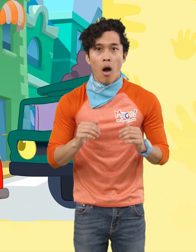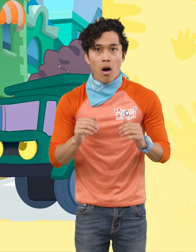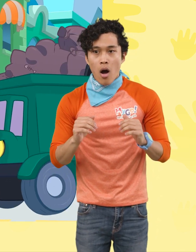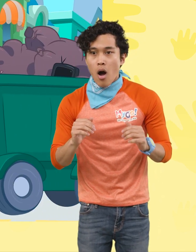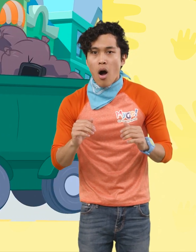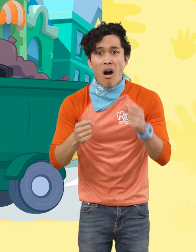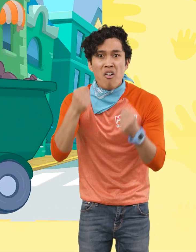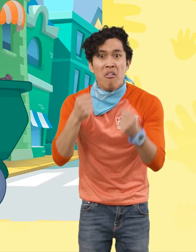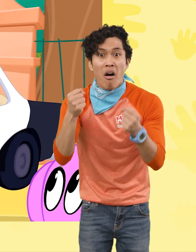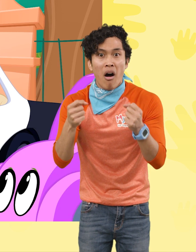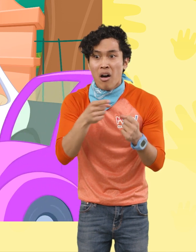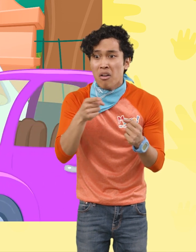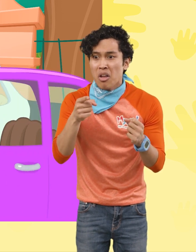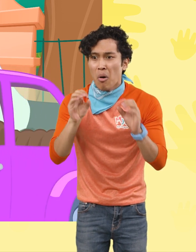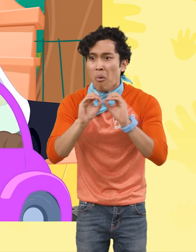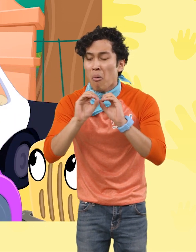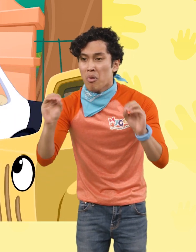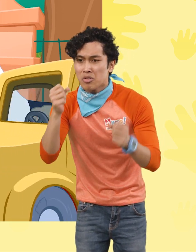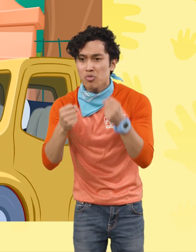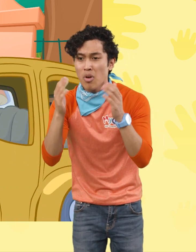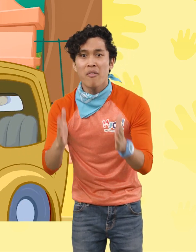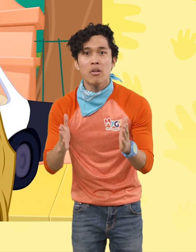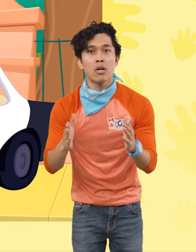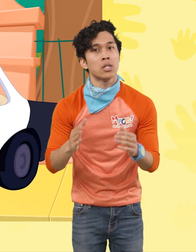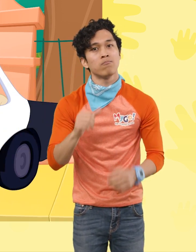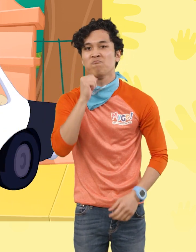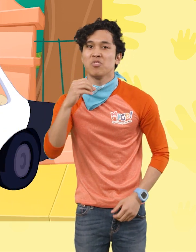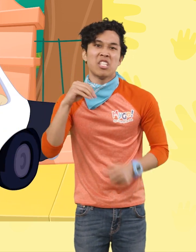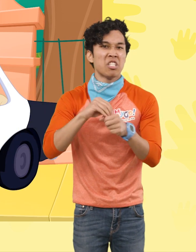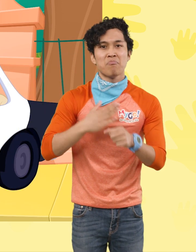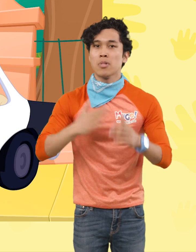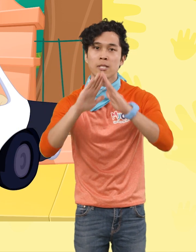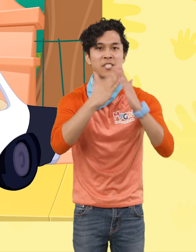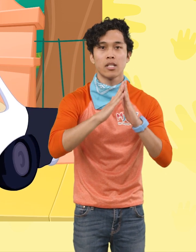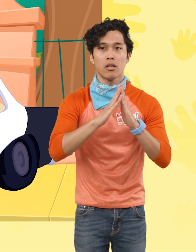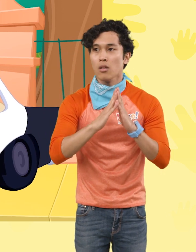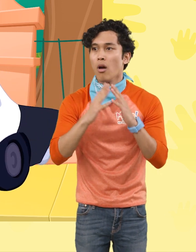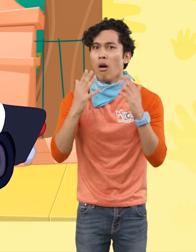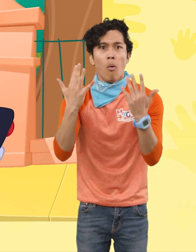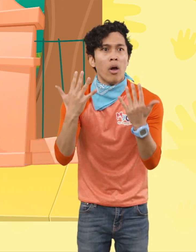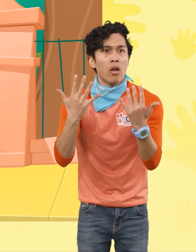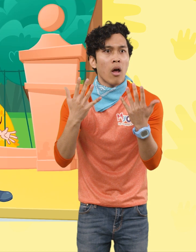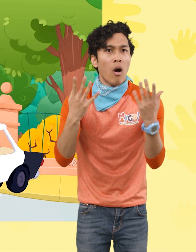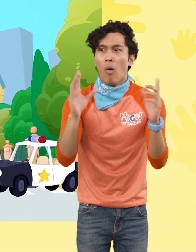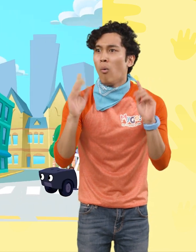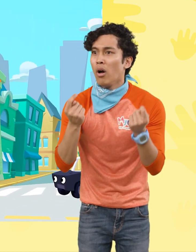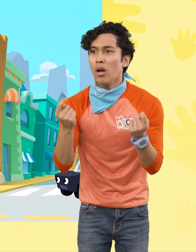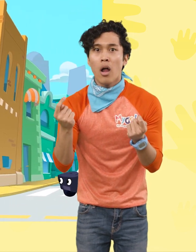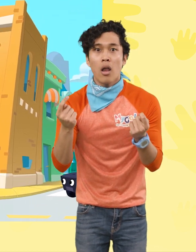Cars without drivers? Oh, not in my city Wait, what? Bye